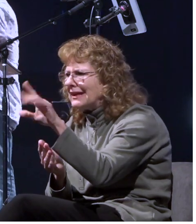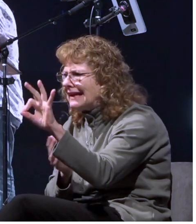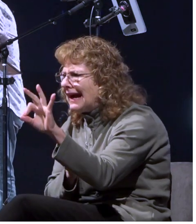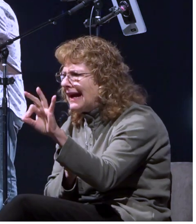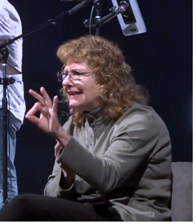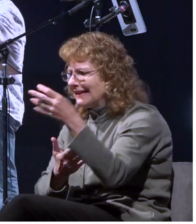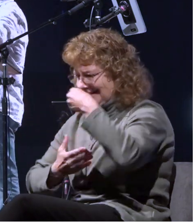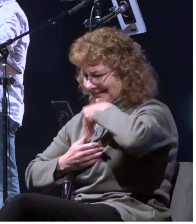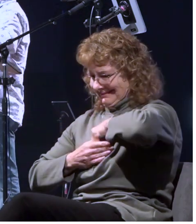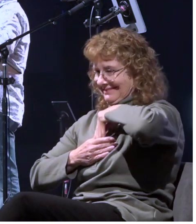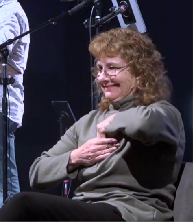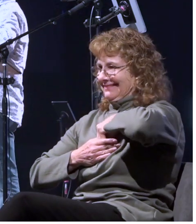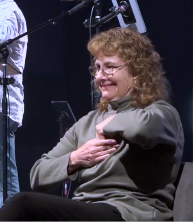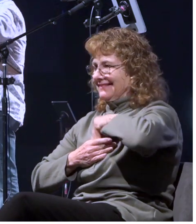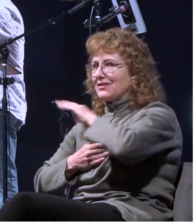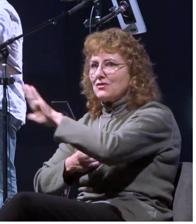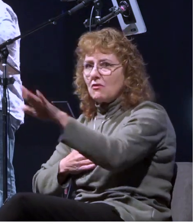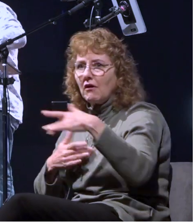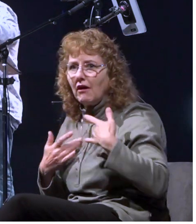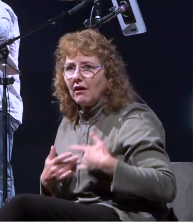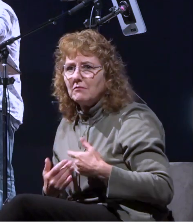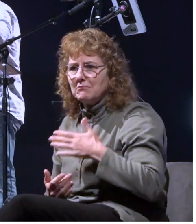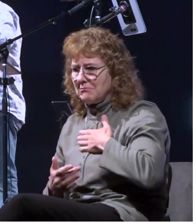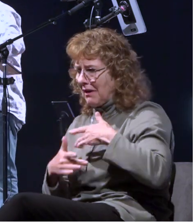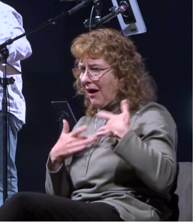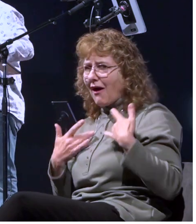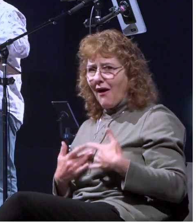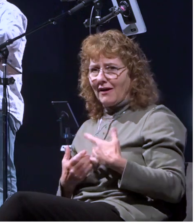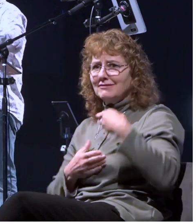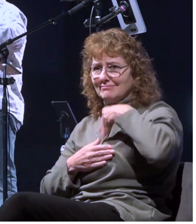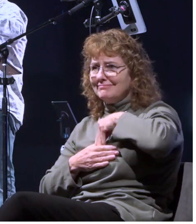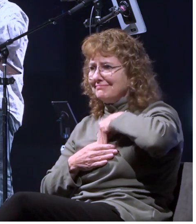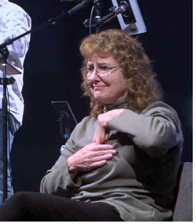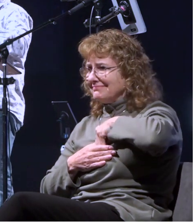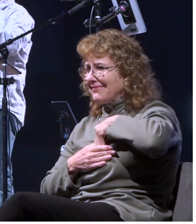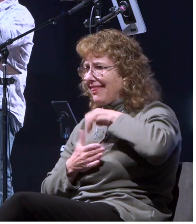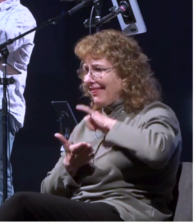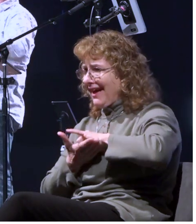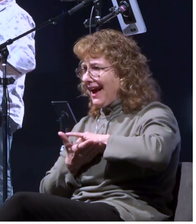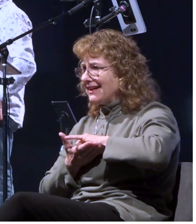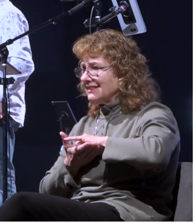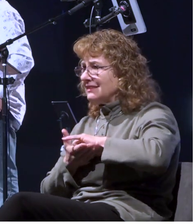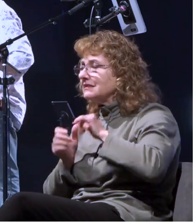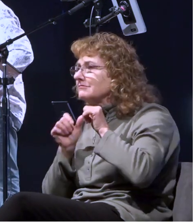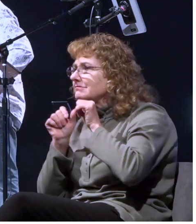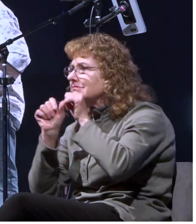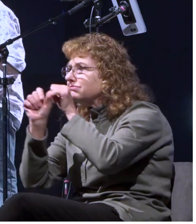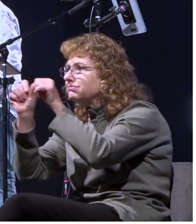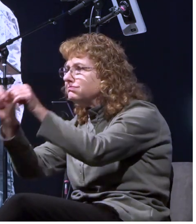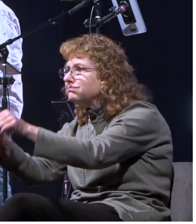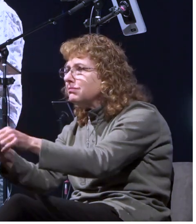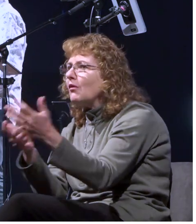we're where this is a never-ending story until christ returns where we're living out um our faith but